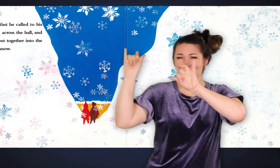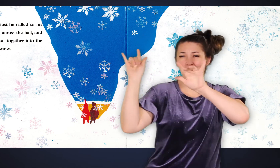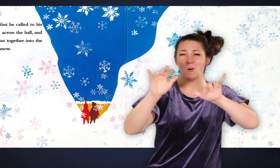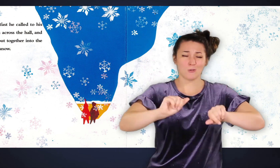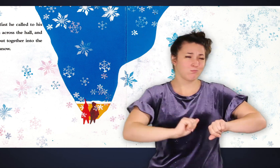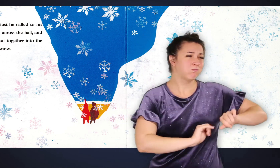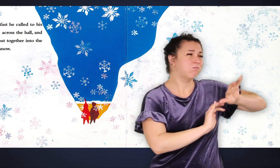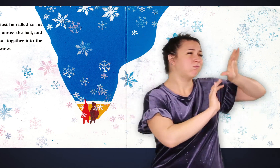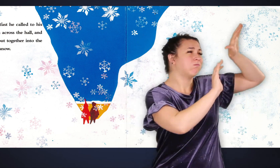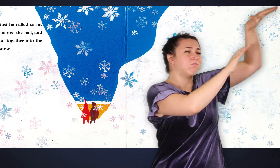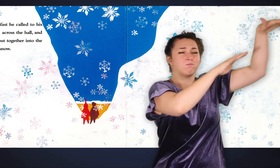snow.